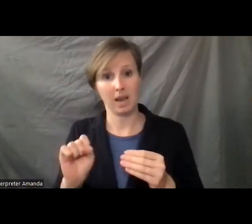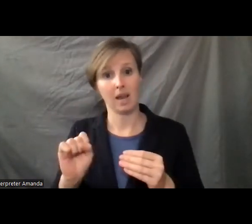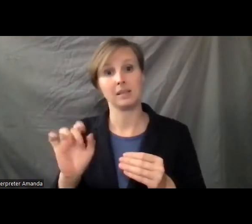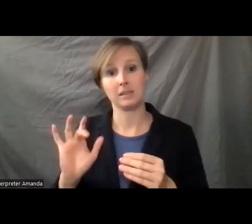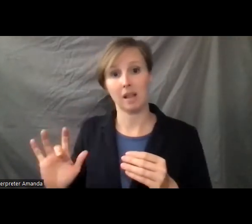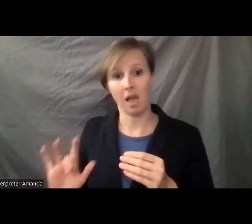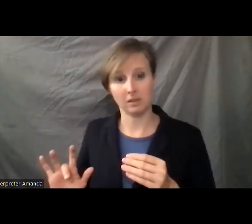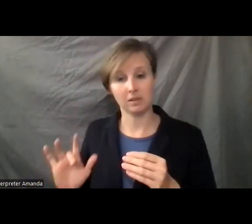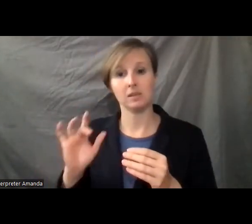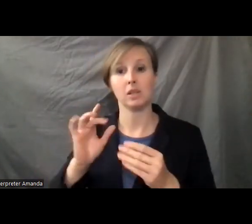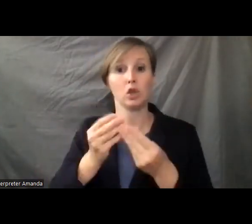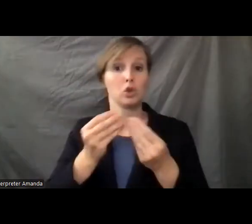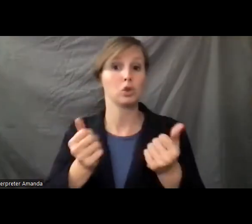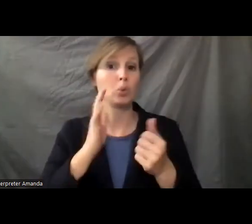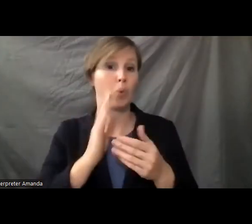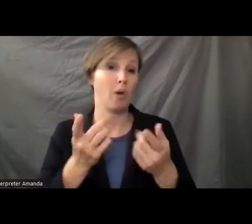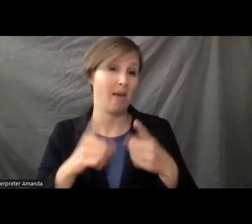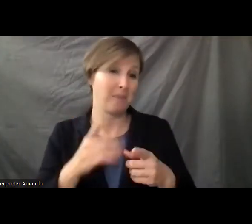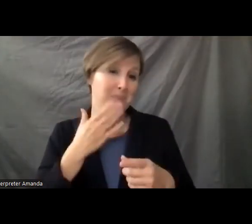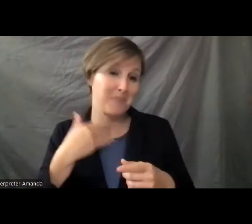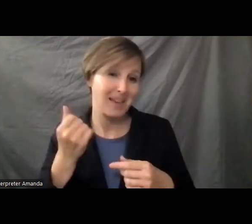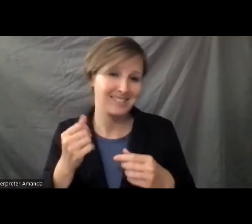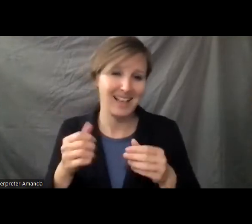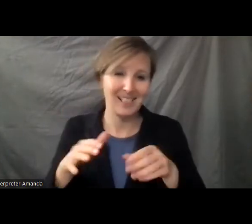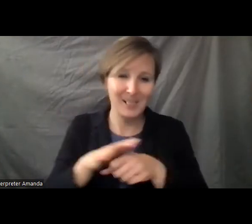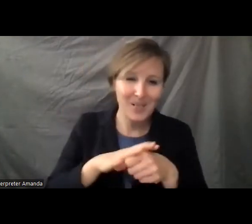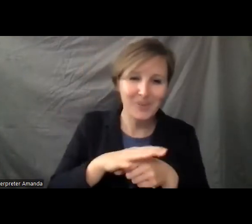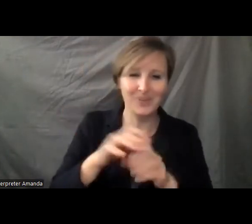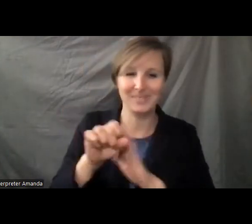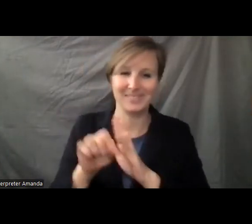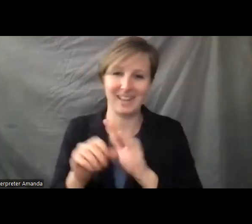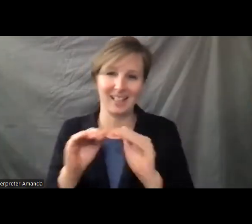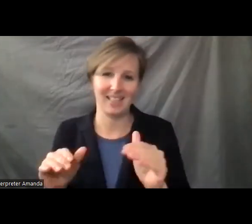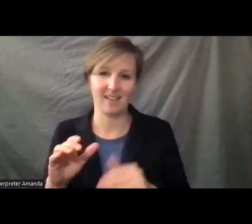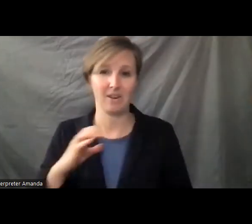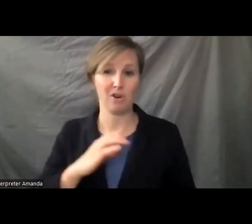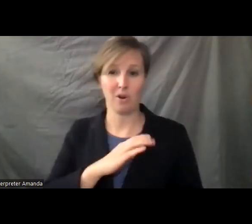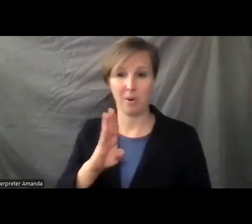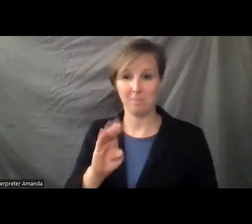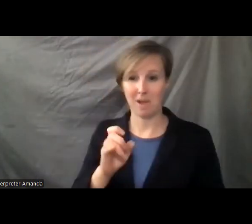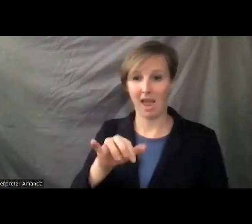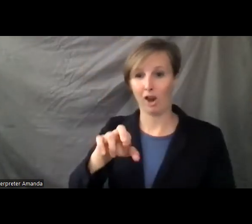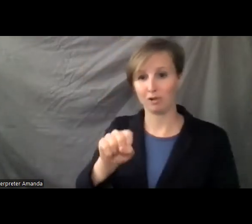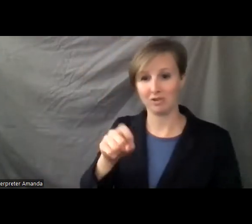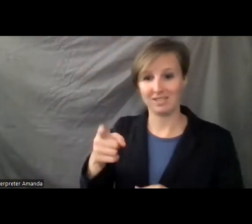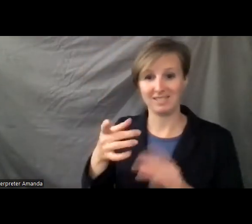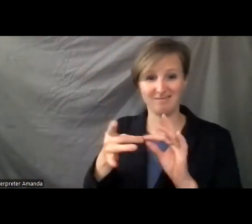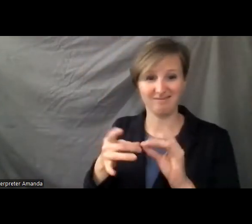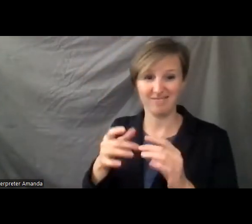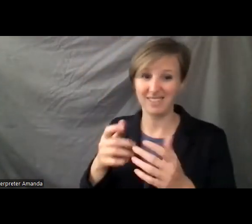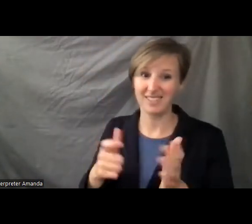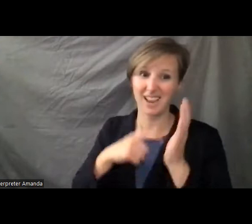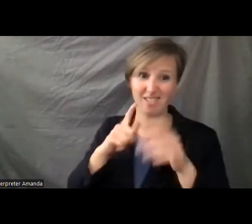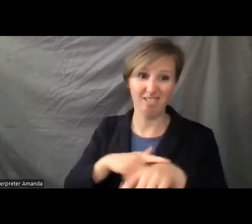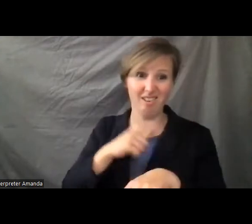Solutions best happen at the local and state level, and we know that. As Congressman Beyer pointed out, things take a very long time to pass on the